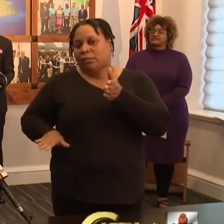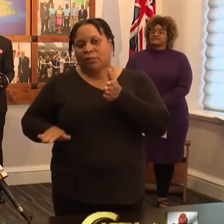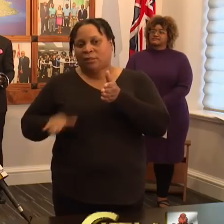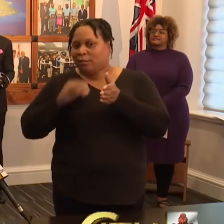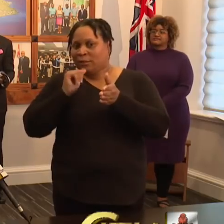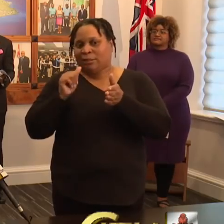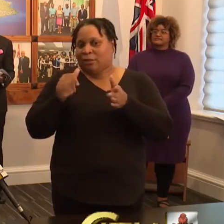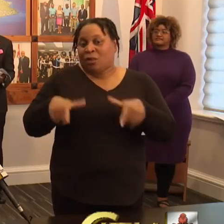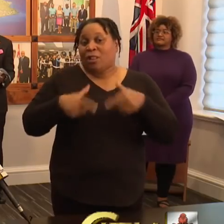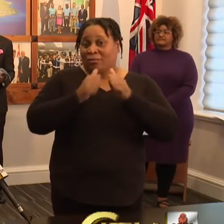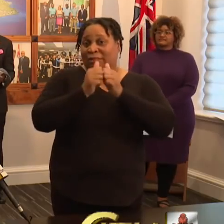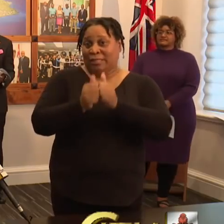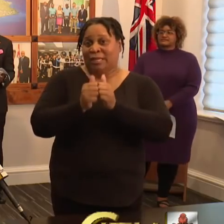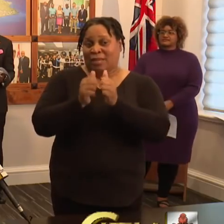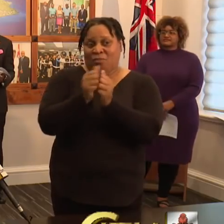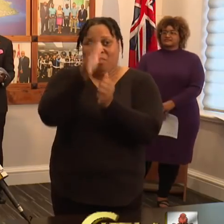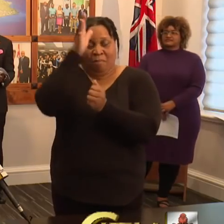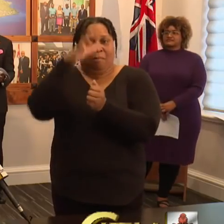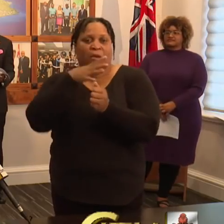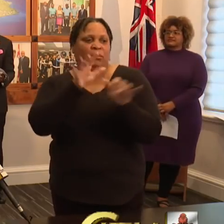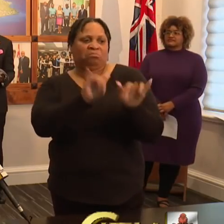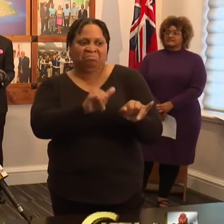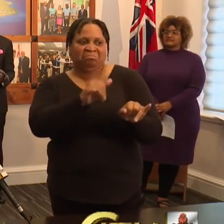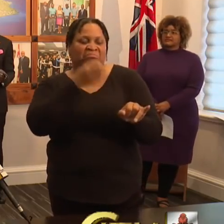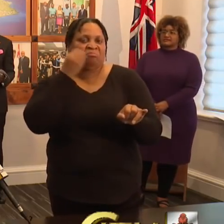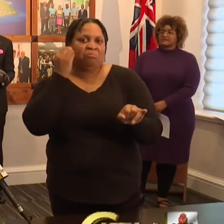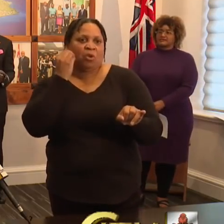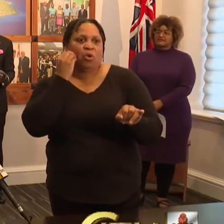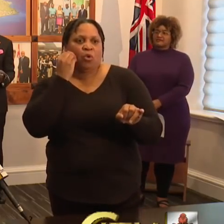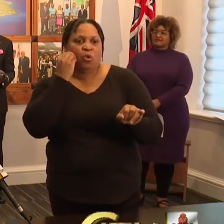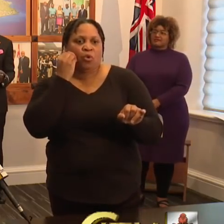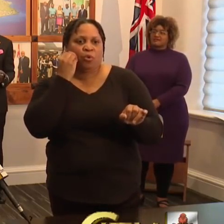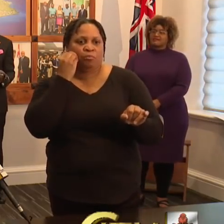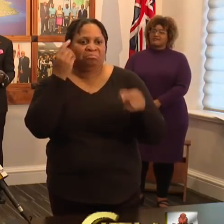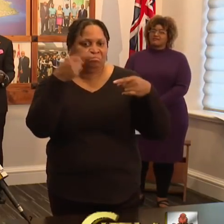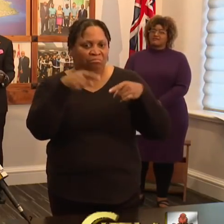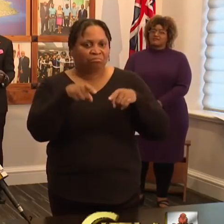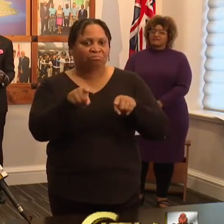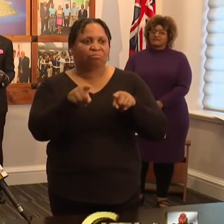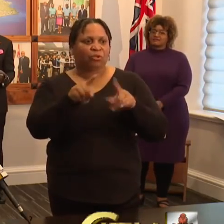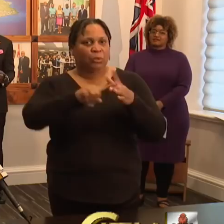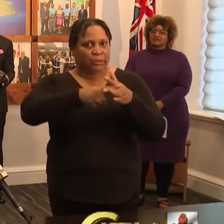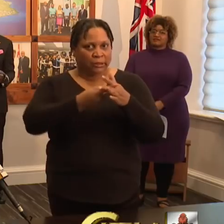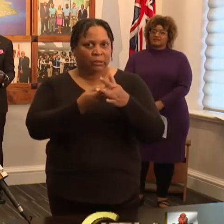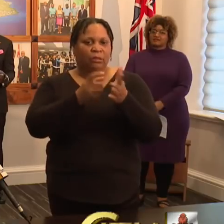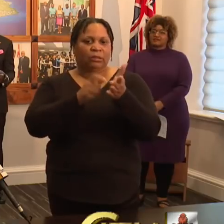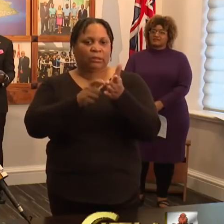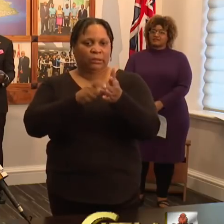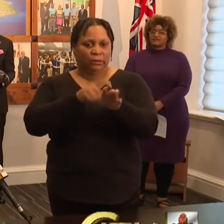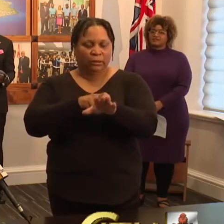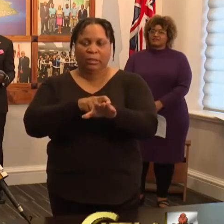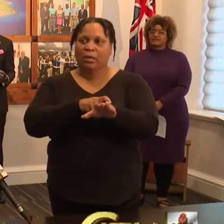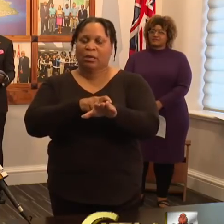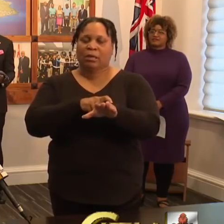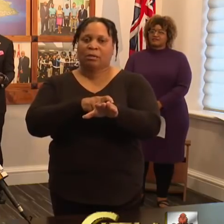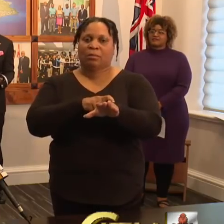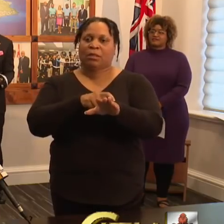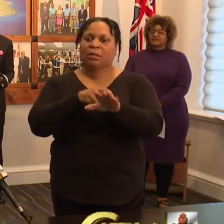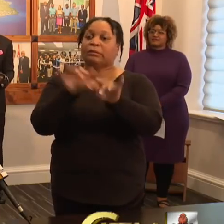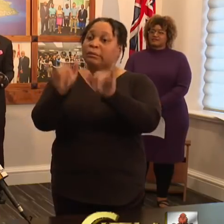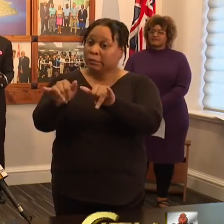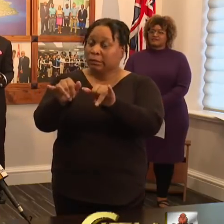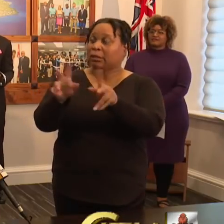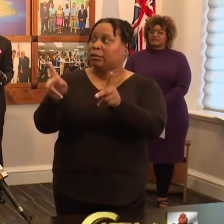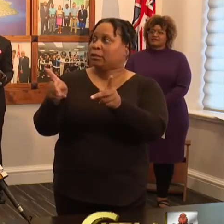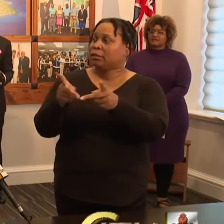live together shall remain at the home where the child is living on the commencement of these regulations at the place...